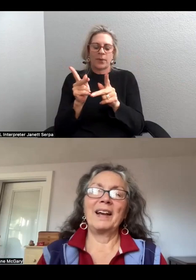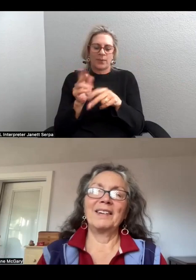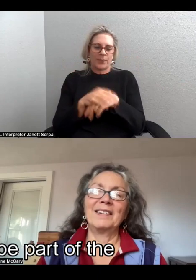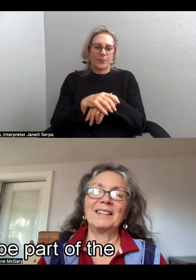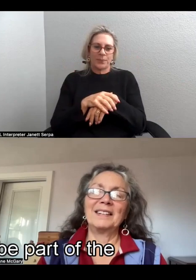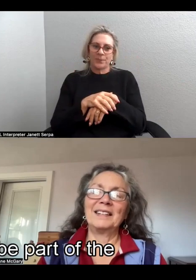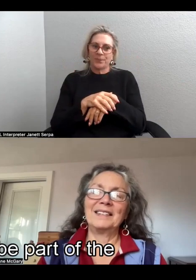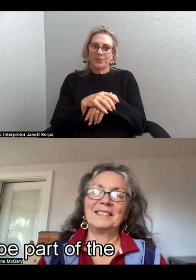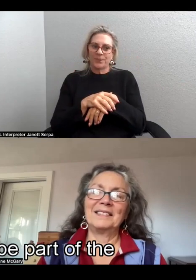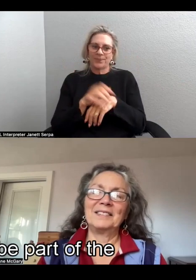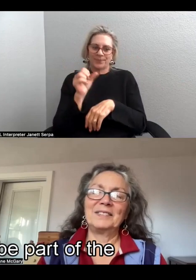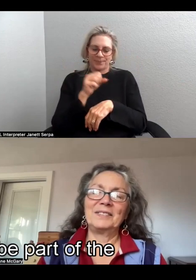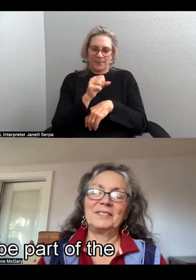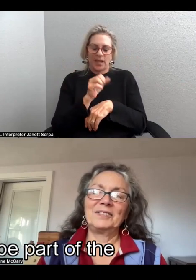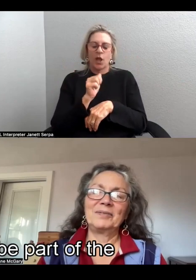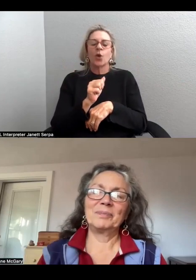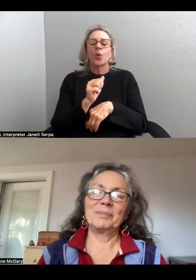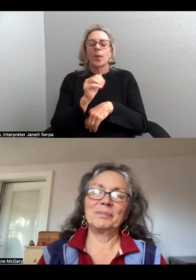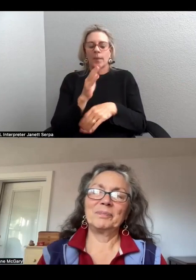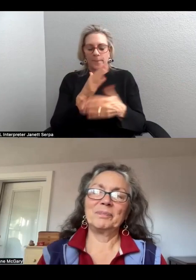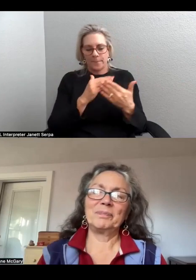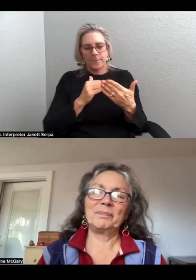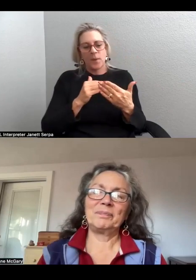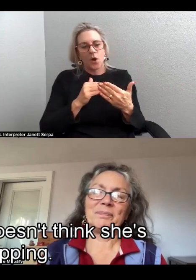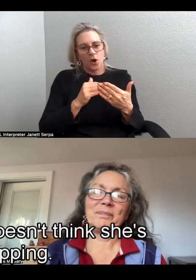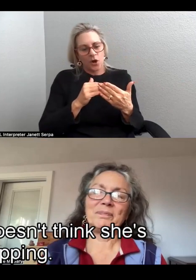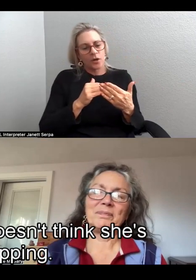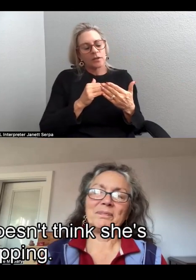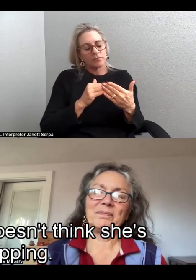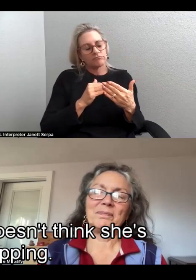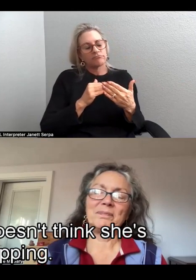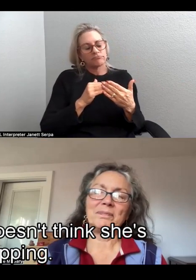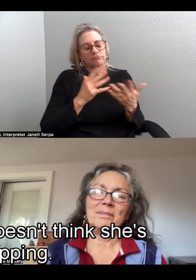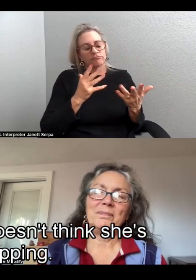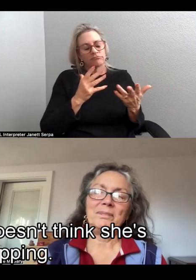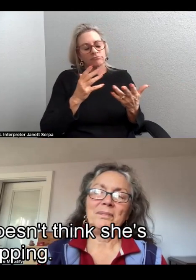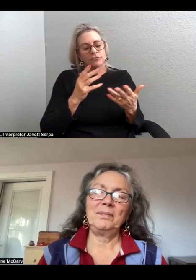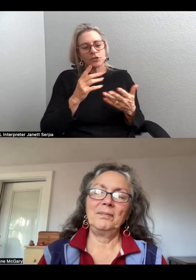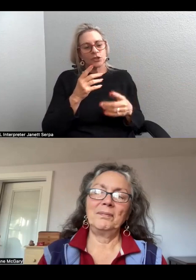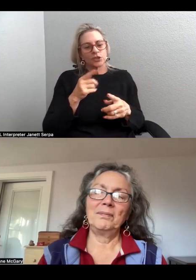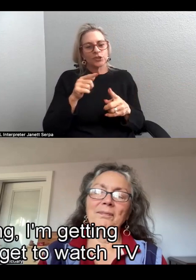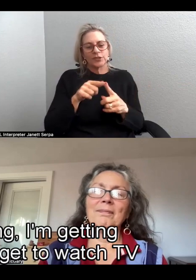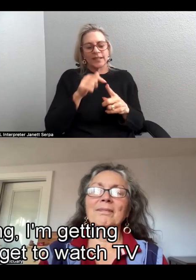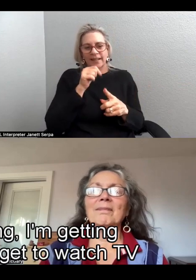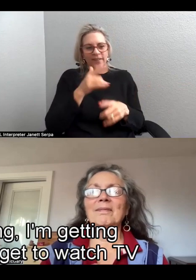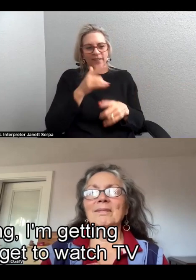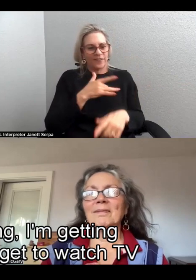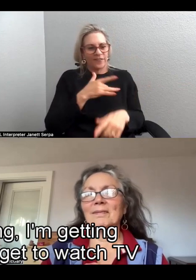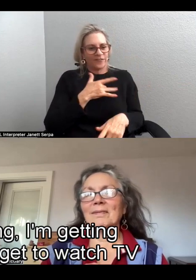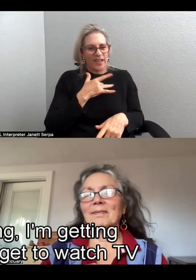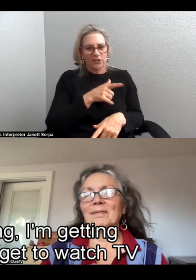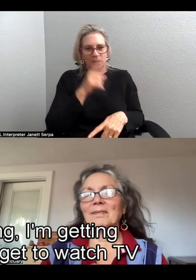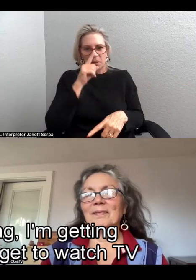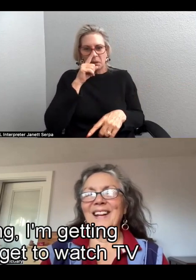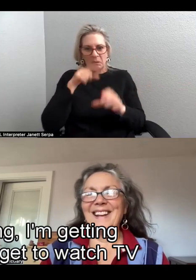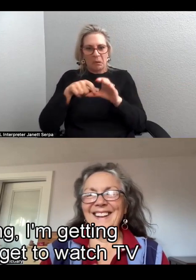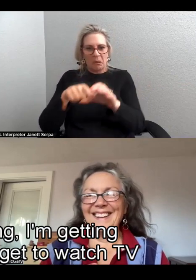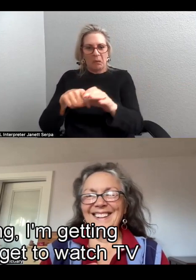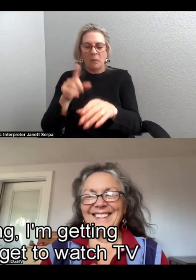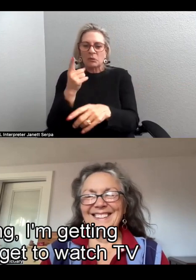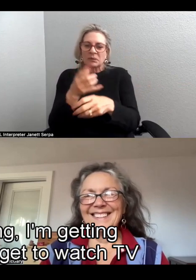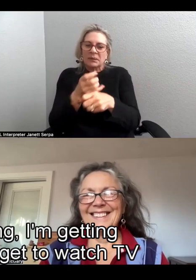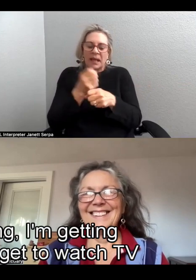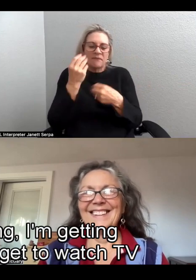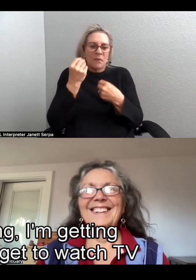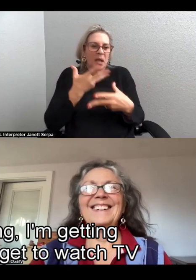Yeah, so that could be part of the thing where she doesn't think she's eavesdropping. She's just saying, I'm getting information, and